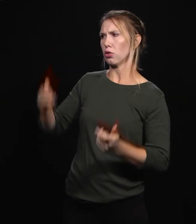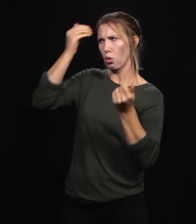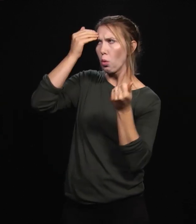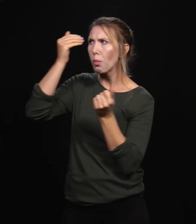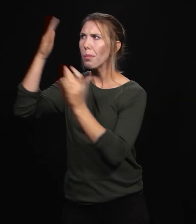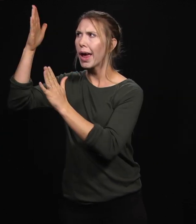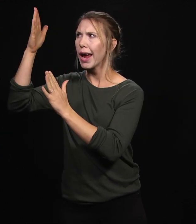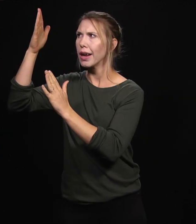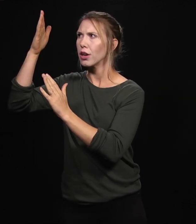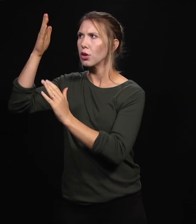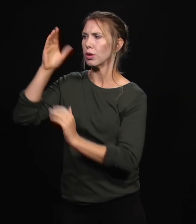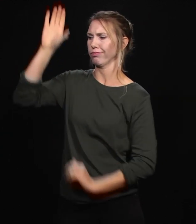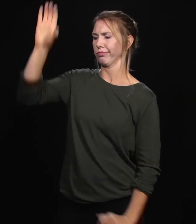I believe you died for my sin.